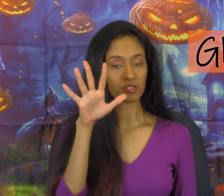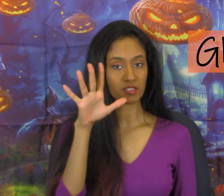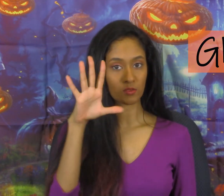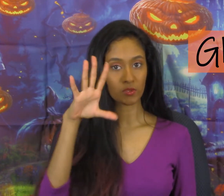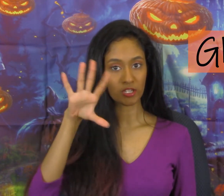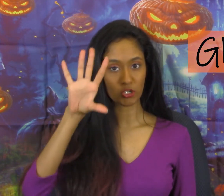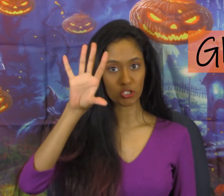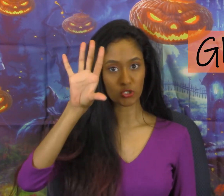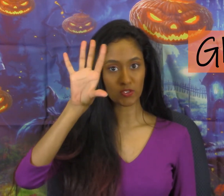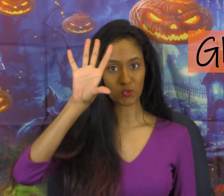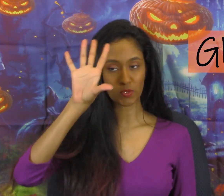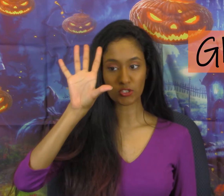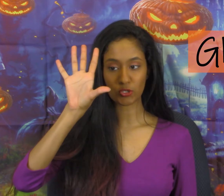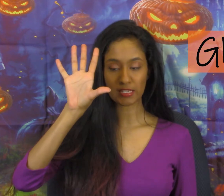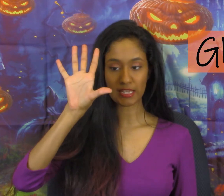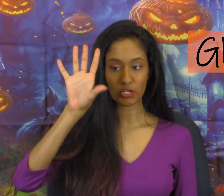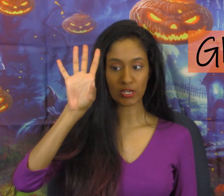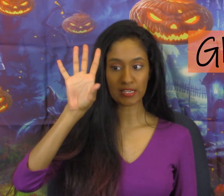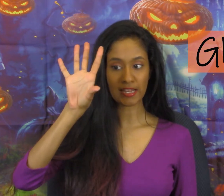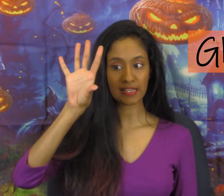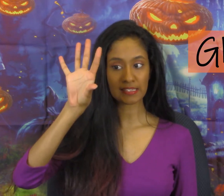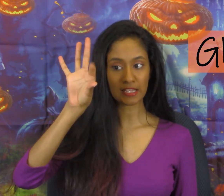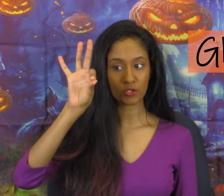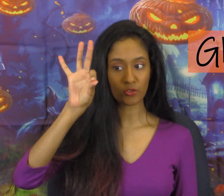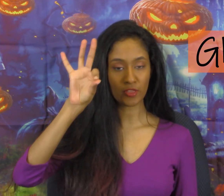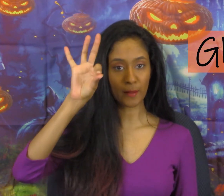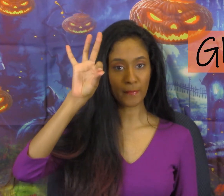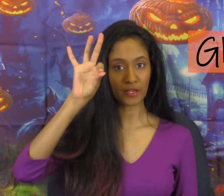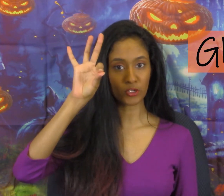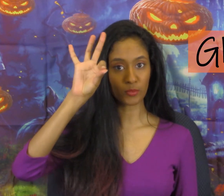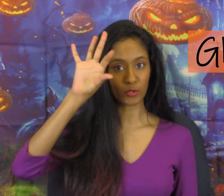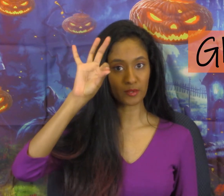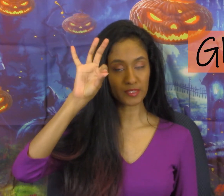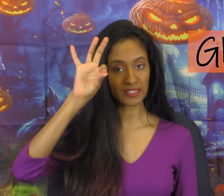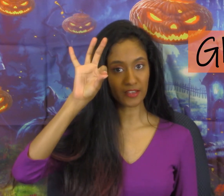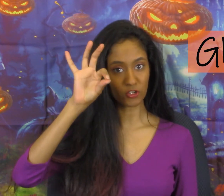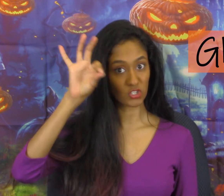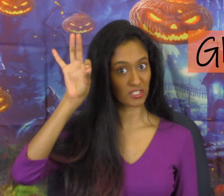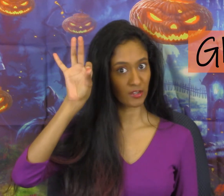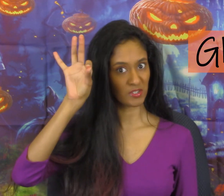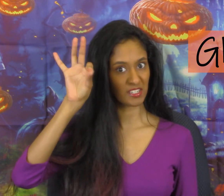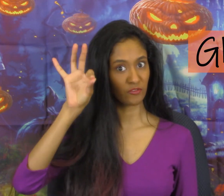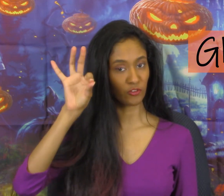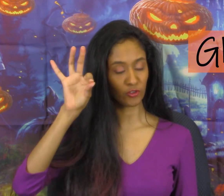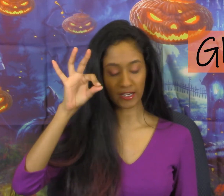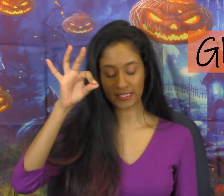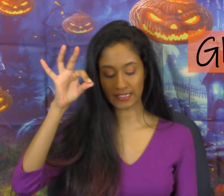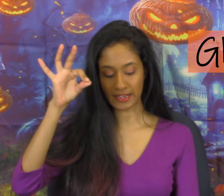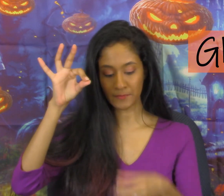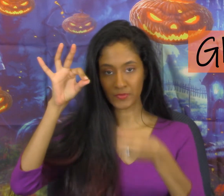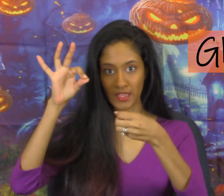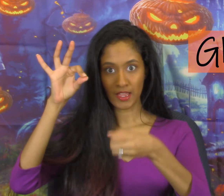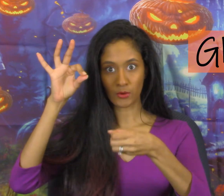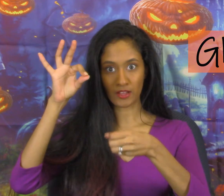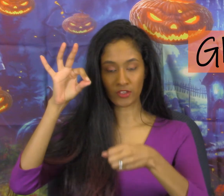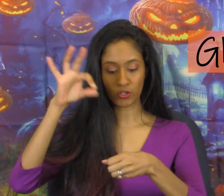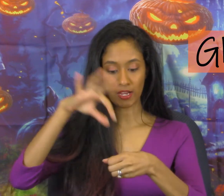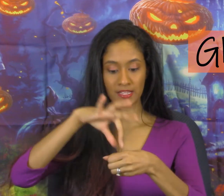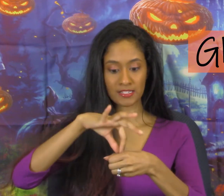is the one that you're going to do this with so you're going to take your index and your thumb and you're going to bring them together just like we did for Frankenstein we're going to have the other hand and